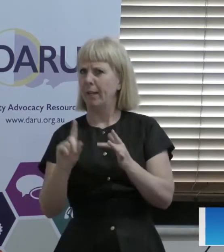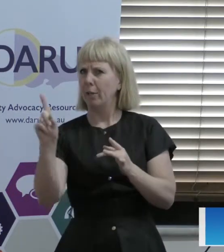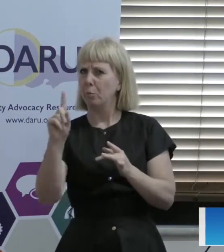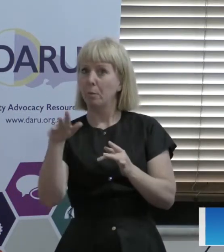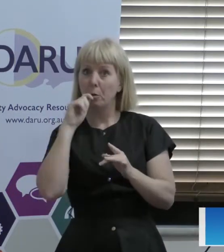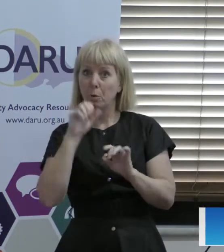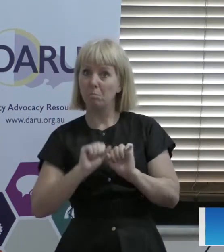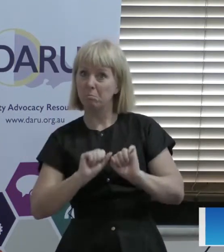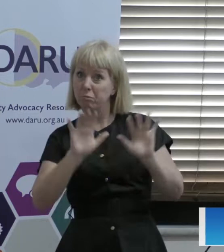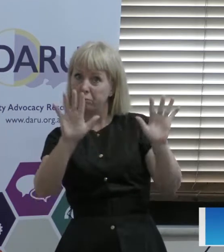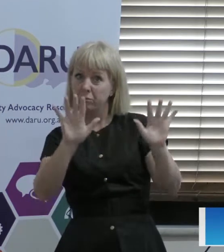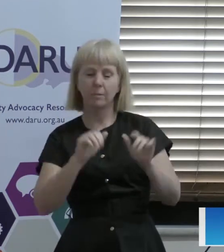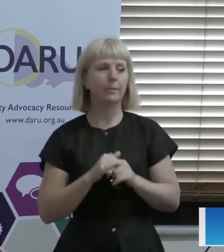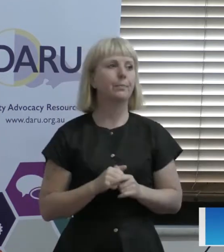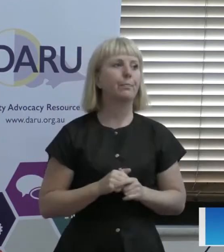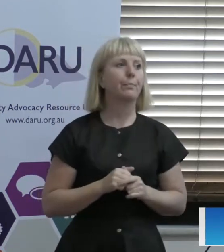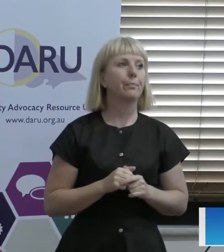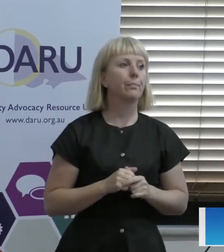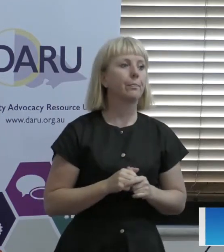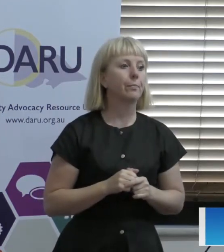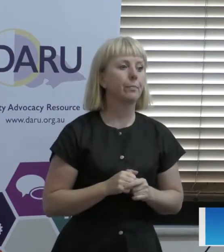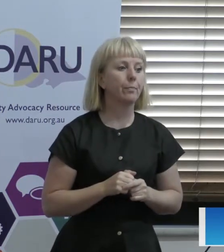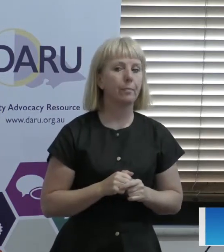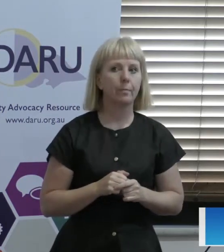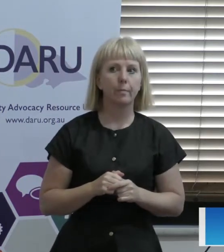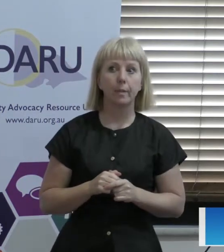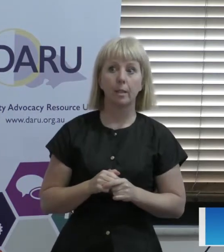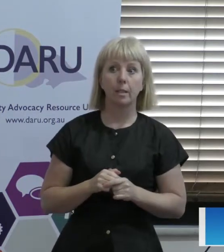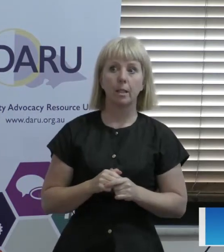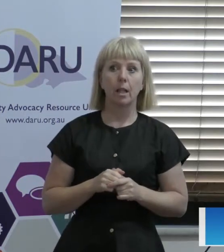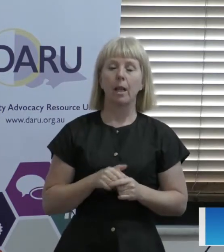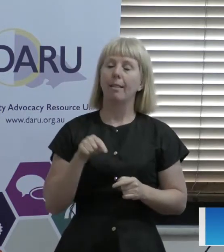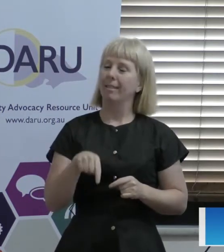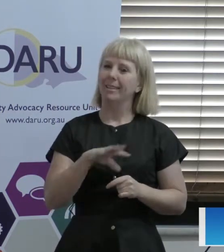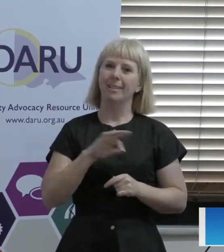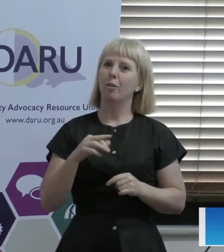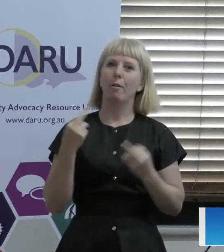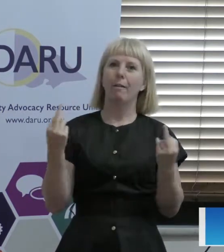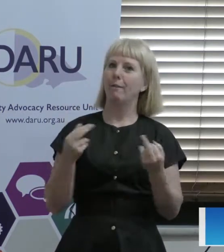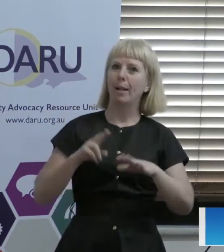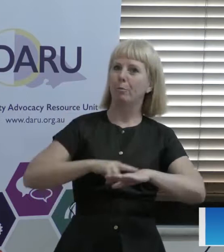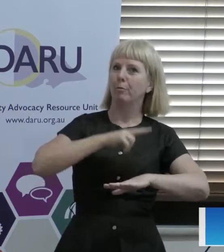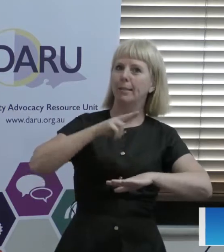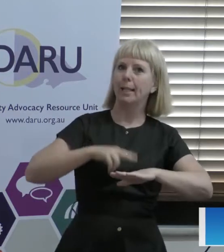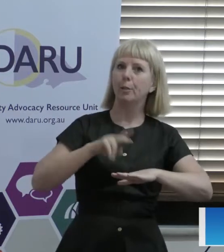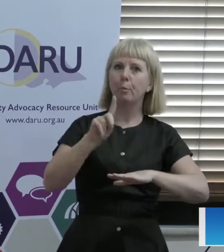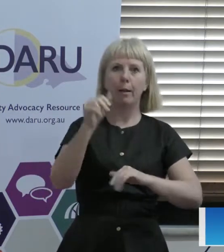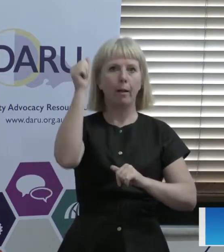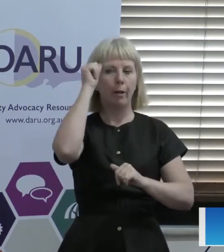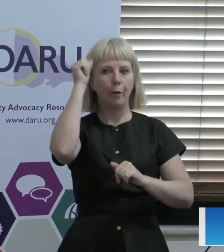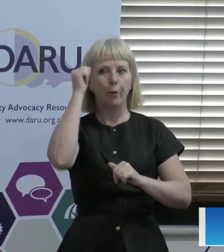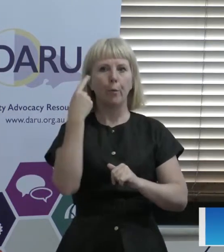It isn't, this particular thing isn't available nationally, but I know that Mary Mallet from Dana, the national body, has been looking at it closely